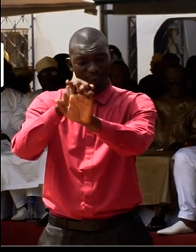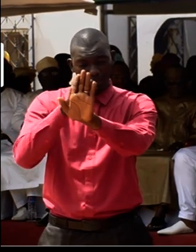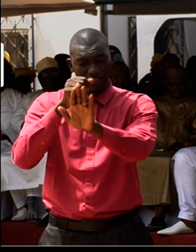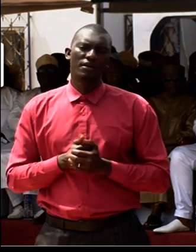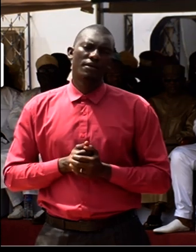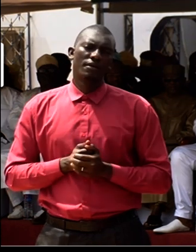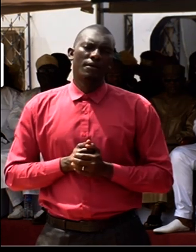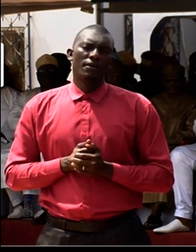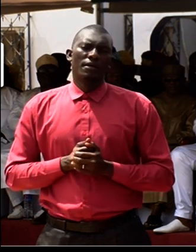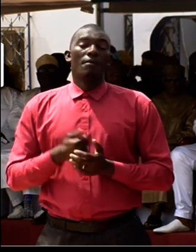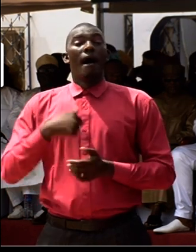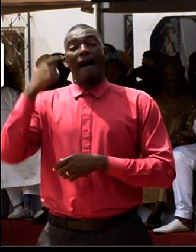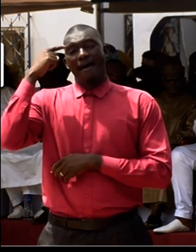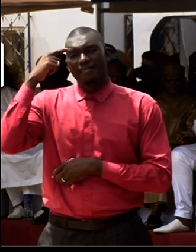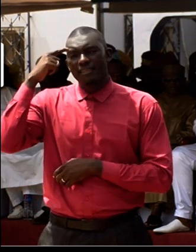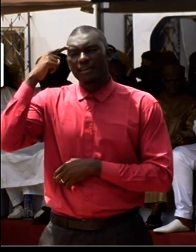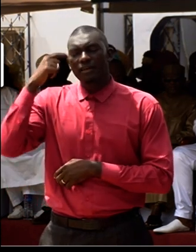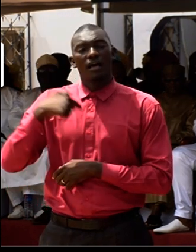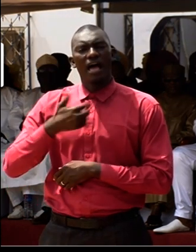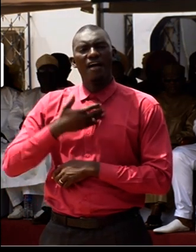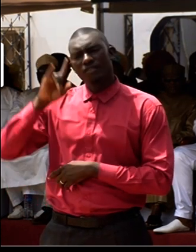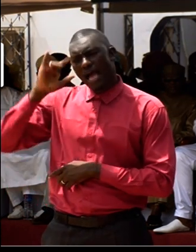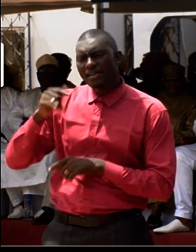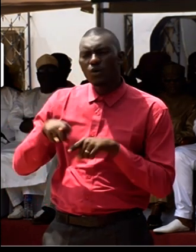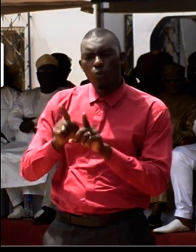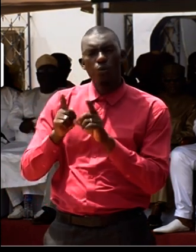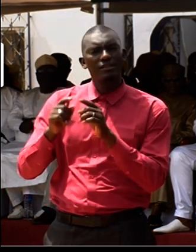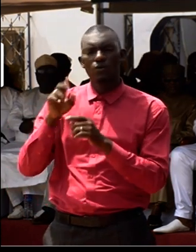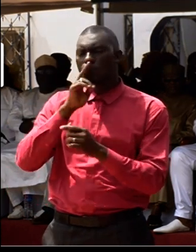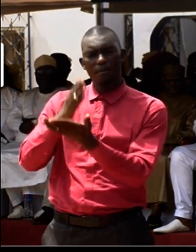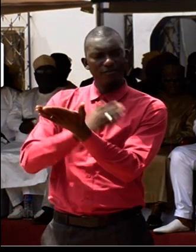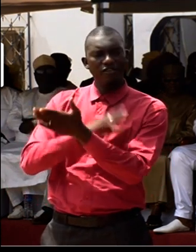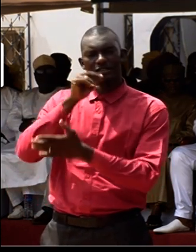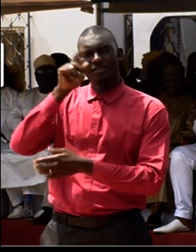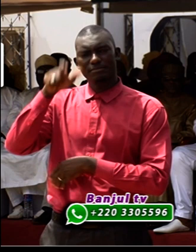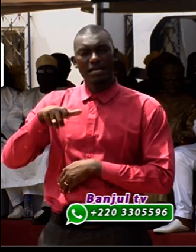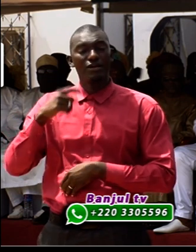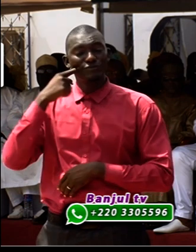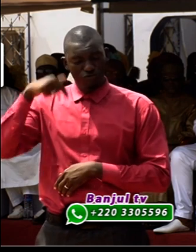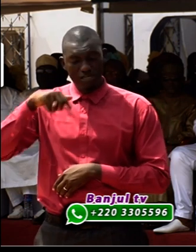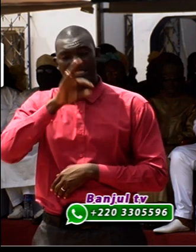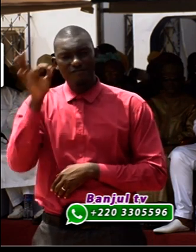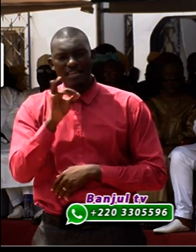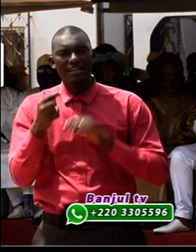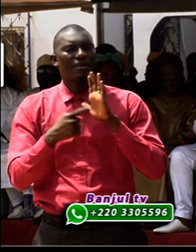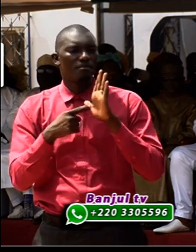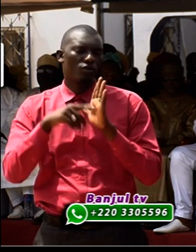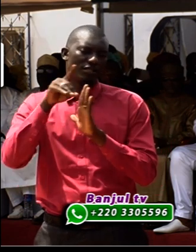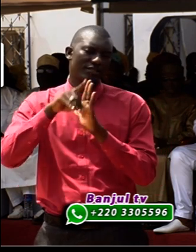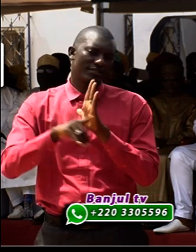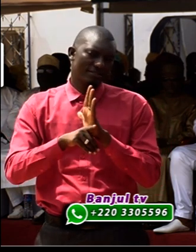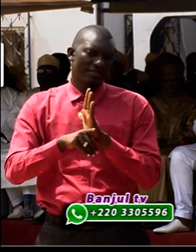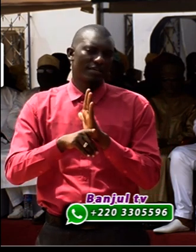I think I have to agree with the previous speaker that today is a very important occasion.